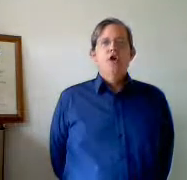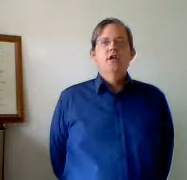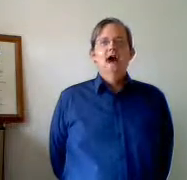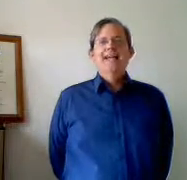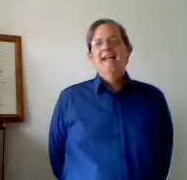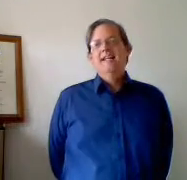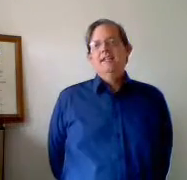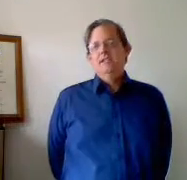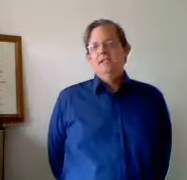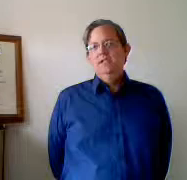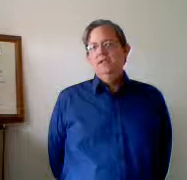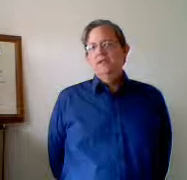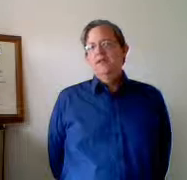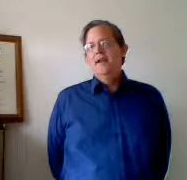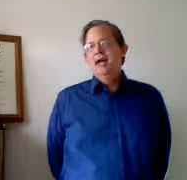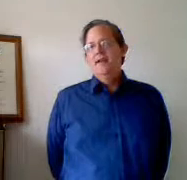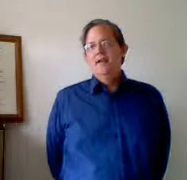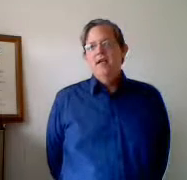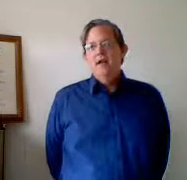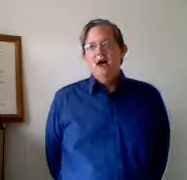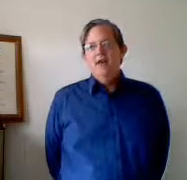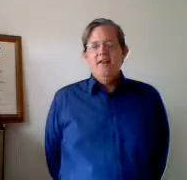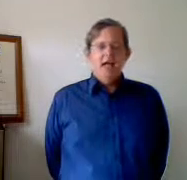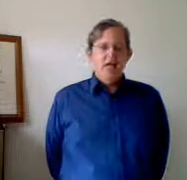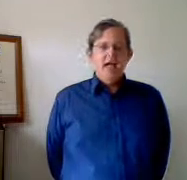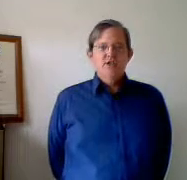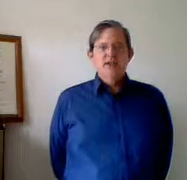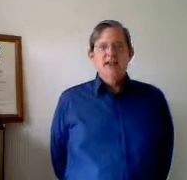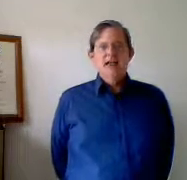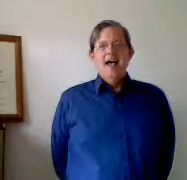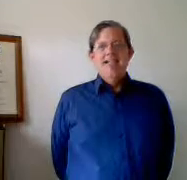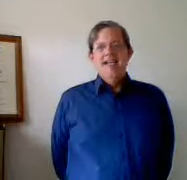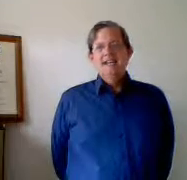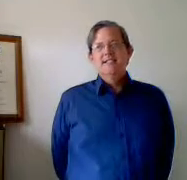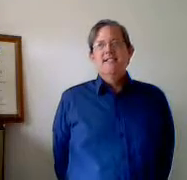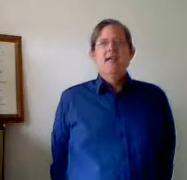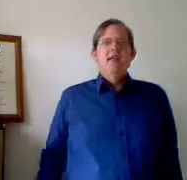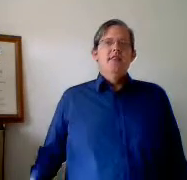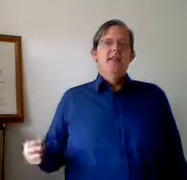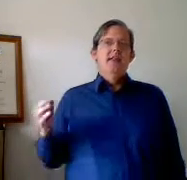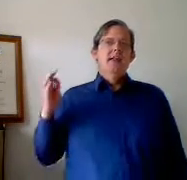called Contact Ignition in Dublin, Ireland. Today we are going to actually look at assessing the